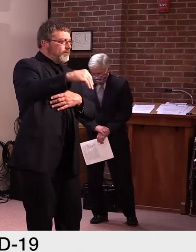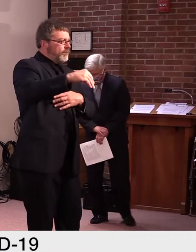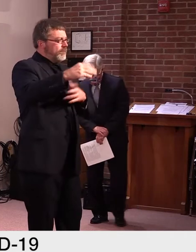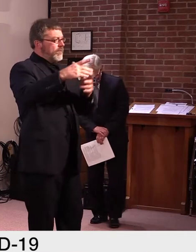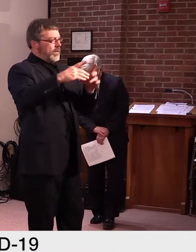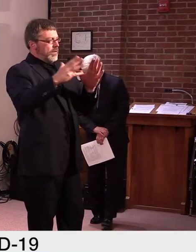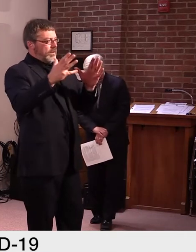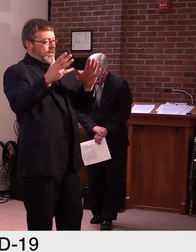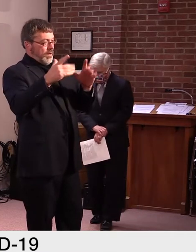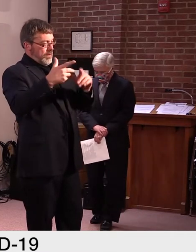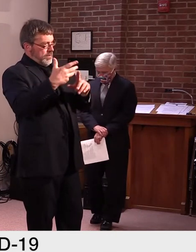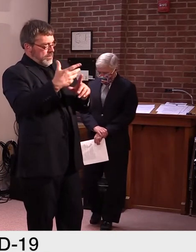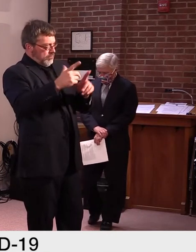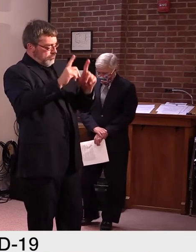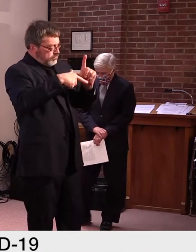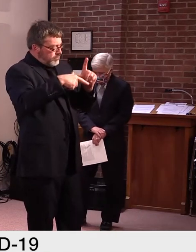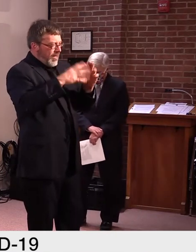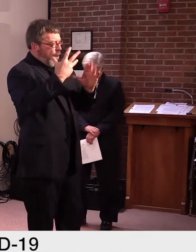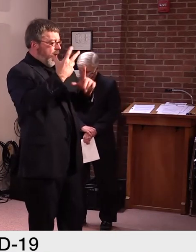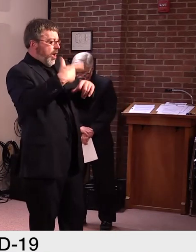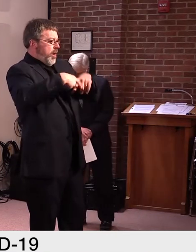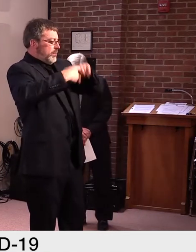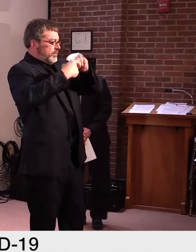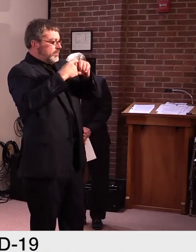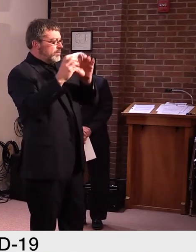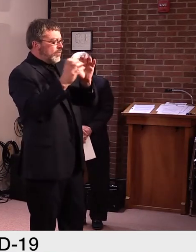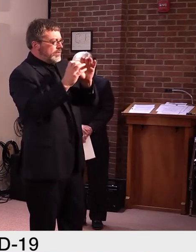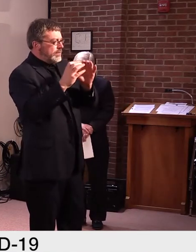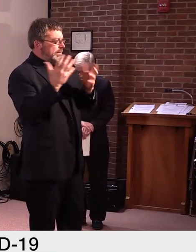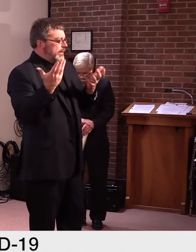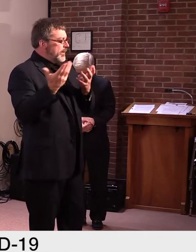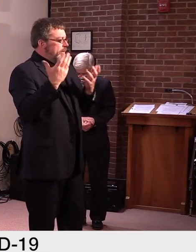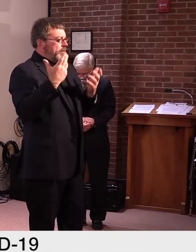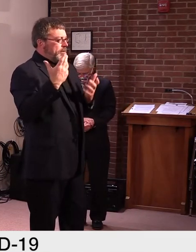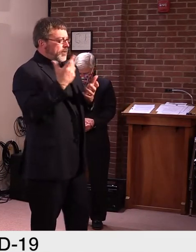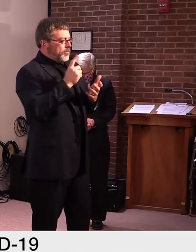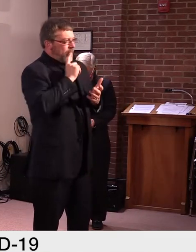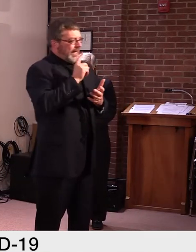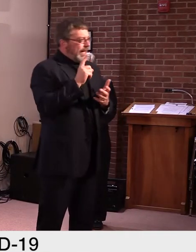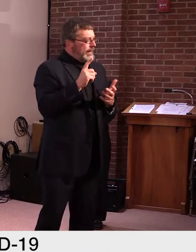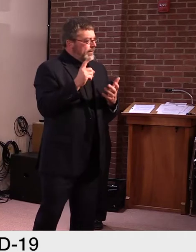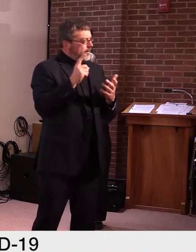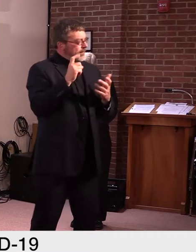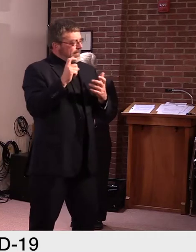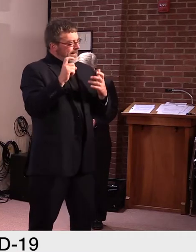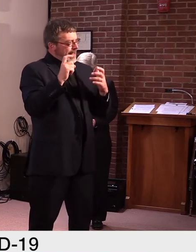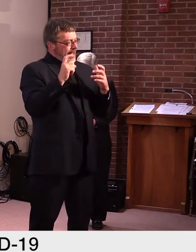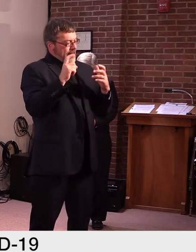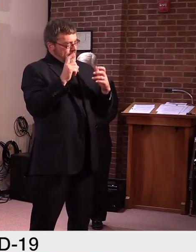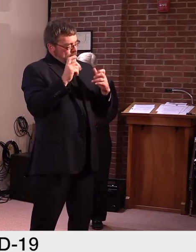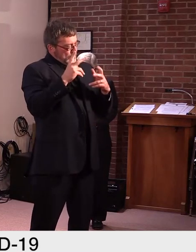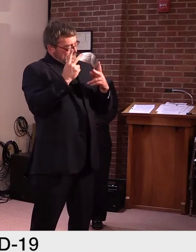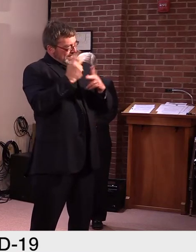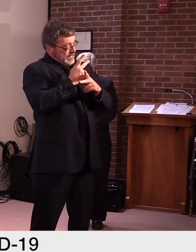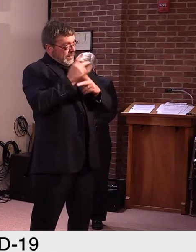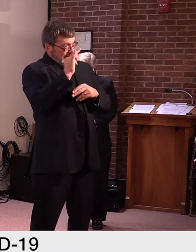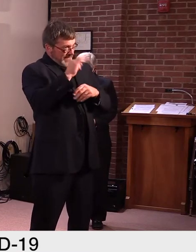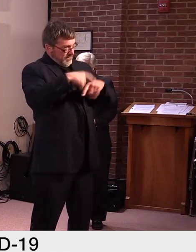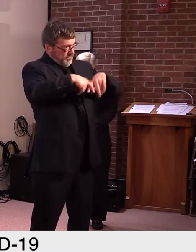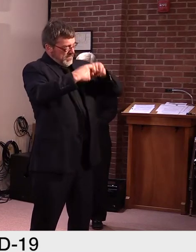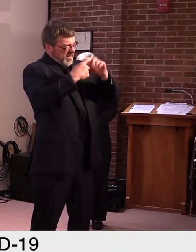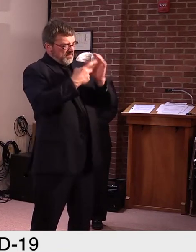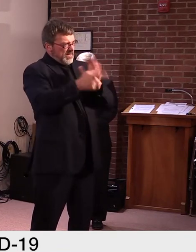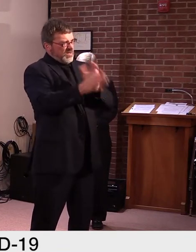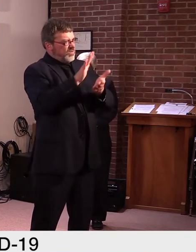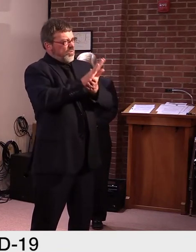essentially precipitates the necessary consideration of their ability to operate as an independent school. Uh, but it's also important that we get all